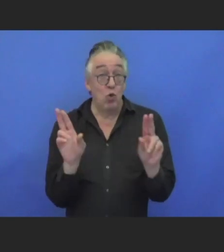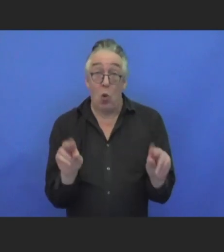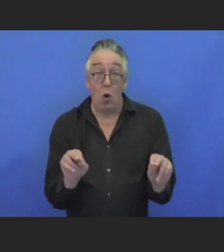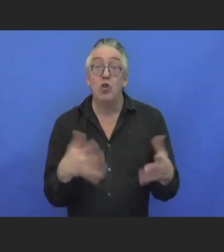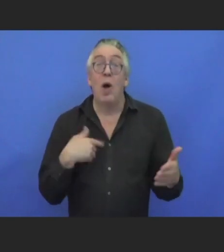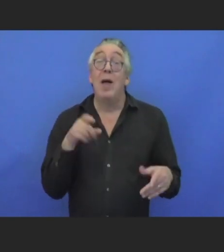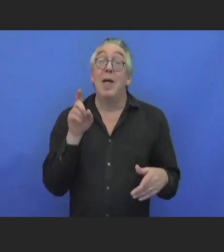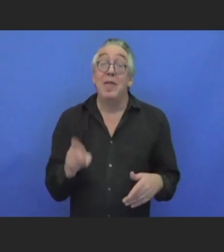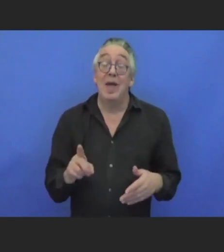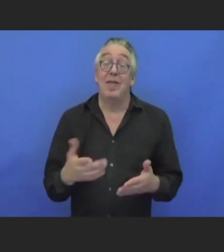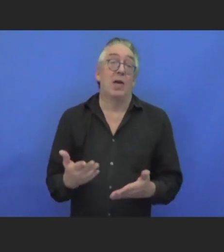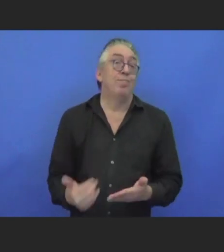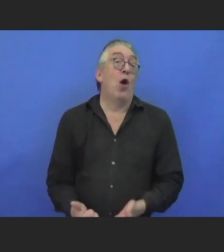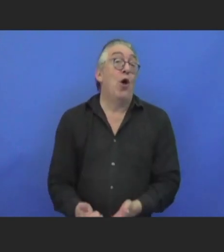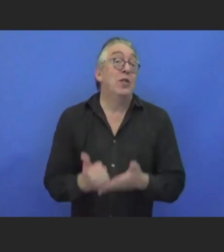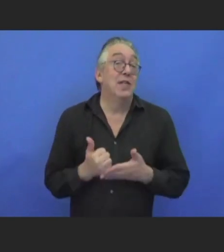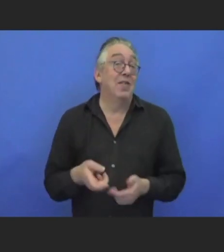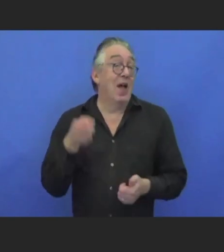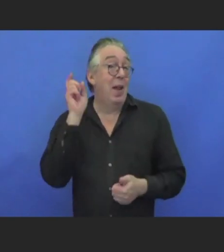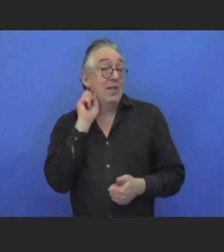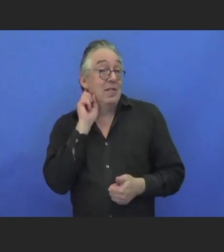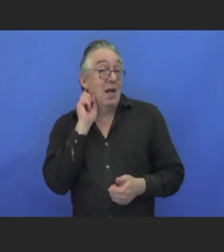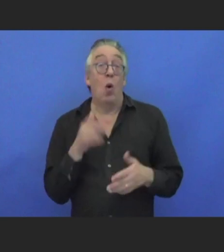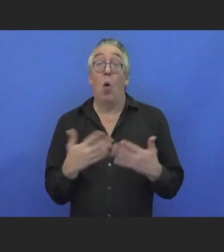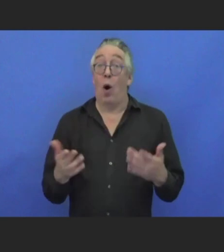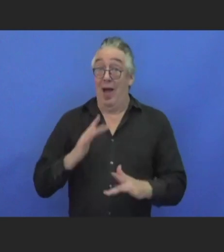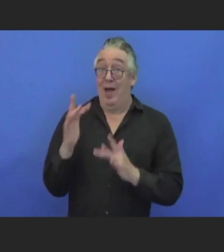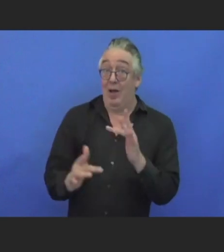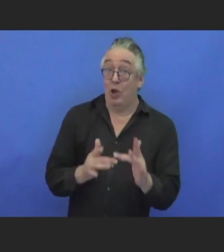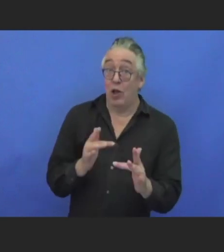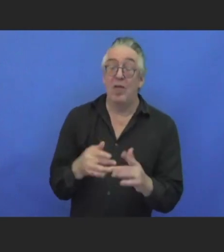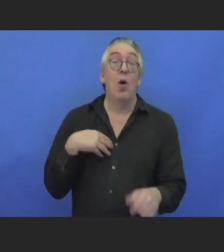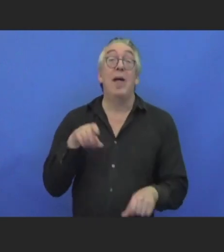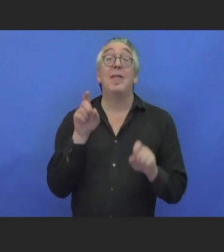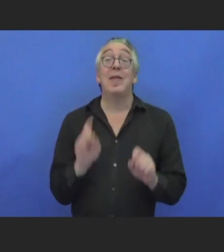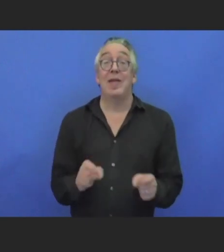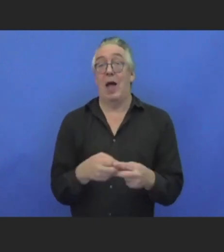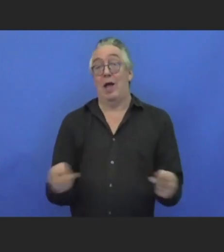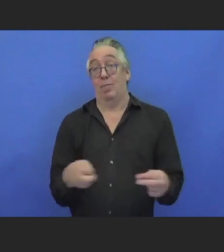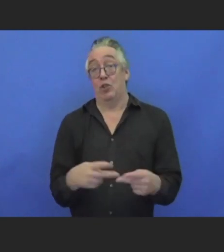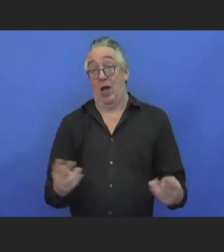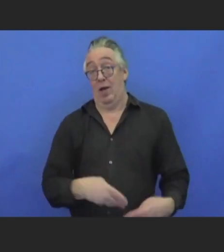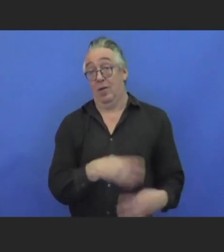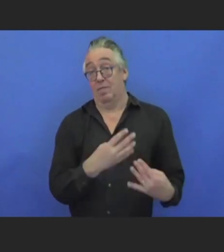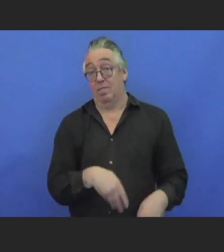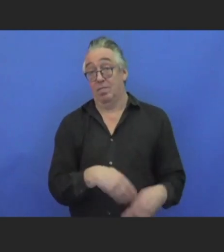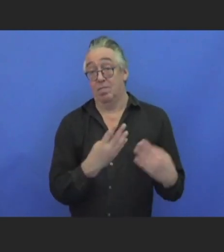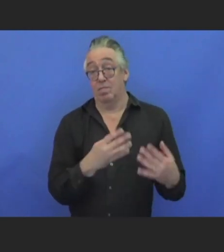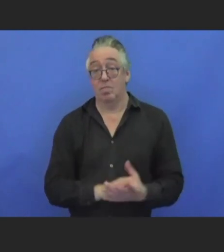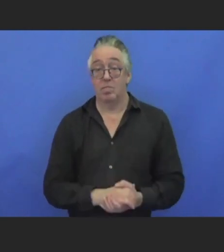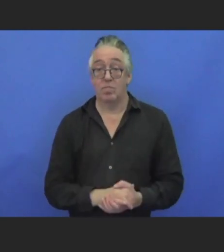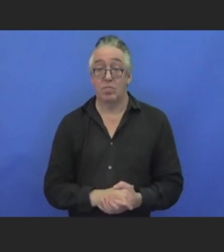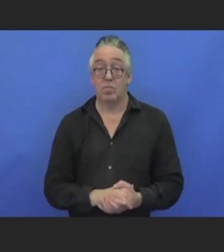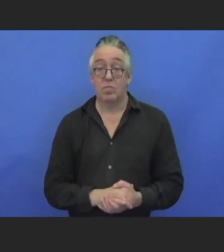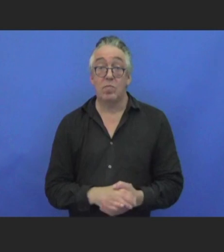assistive listening devices, and especially when it comes to the internet captioning. Now, despite those efforts